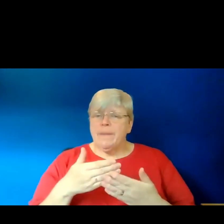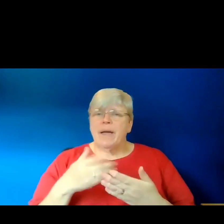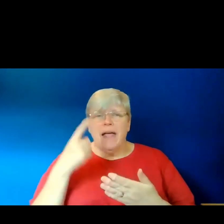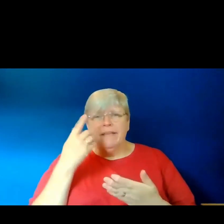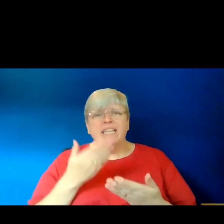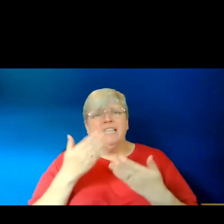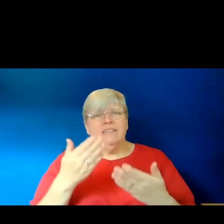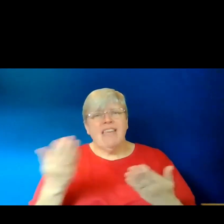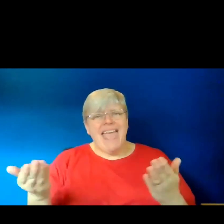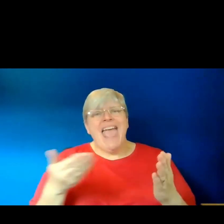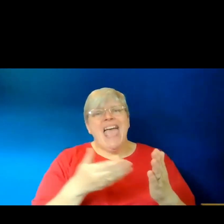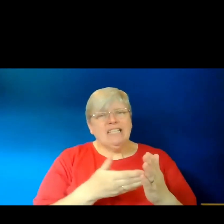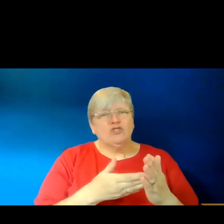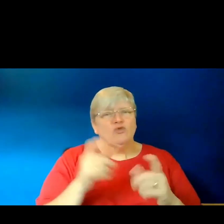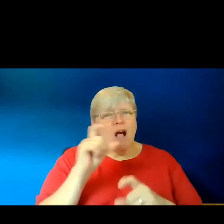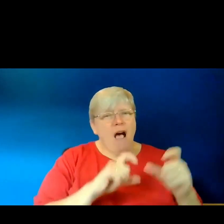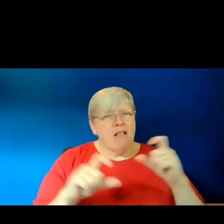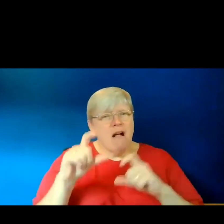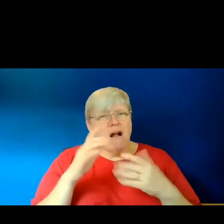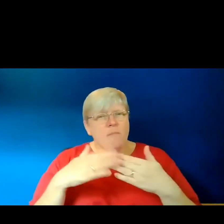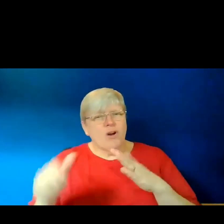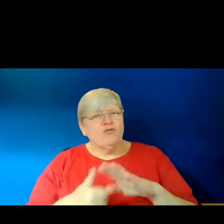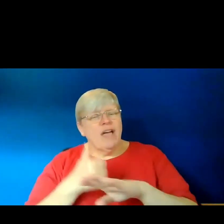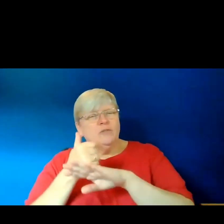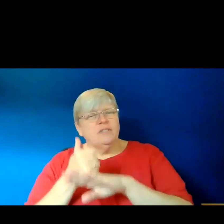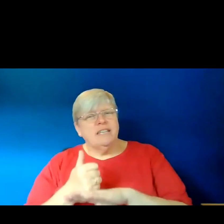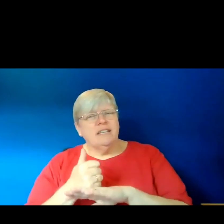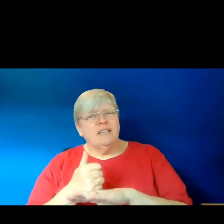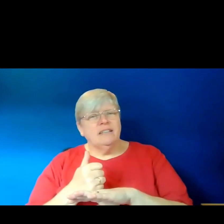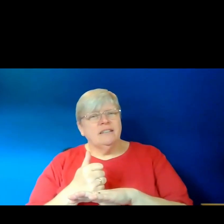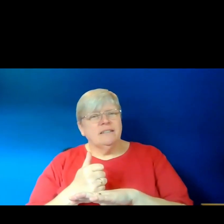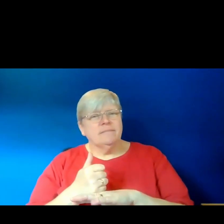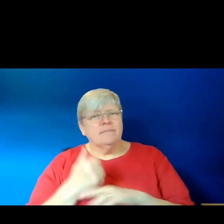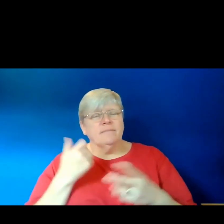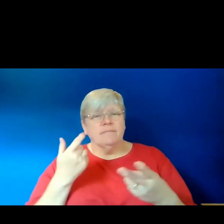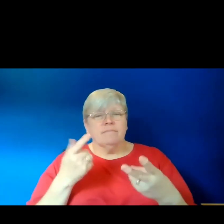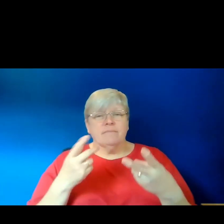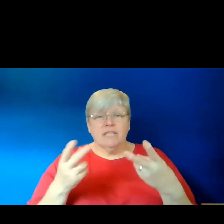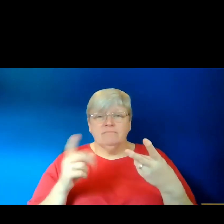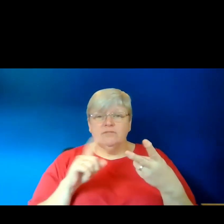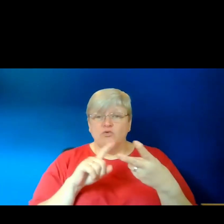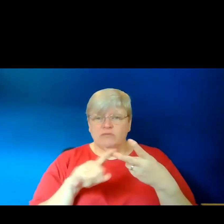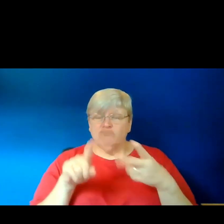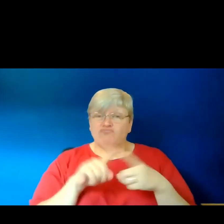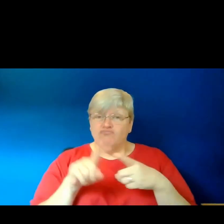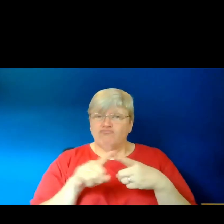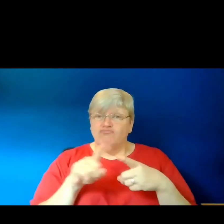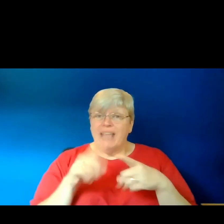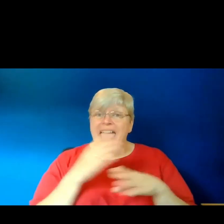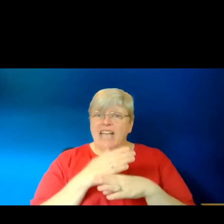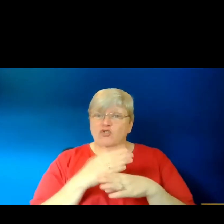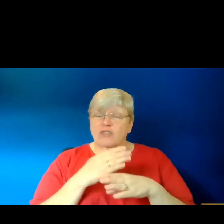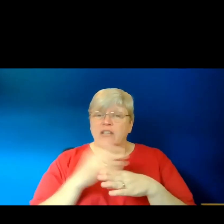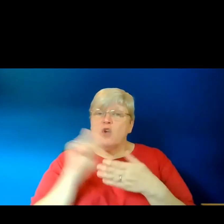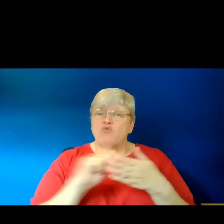it some extra colour and grounding. So I do have an exercise for you to try after the talk again. And that is to write your